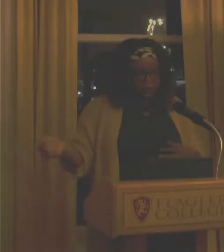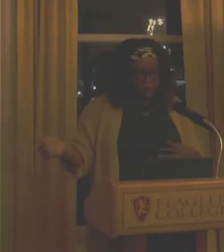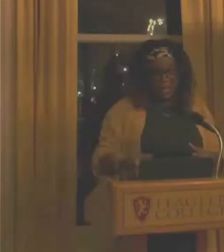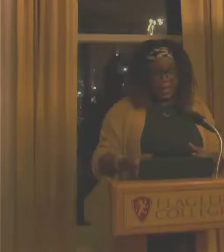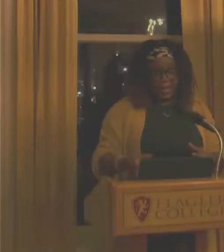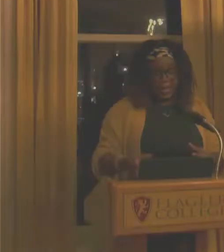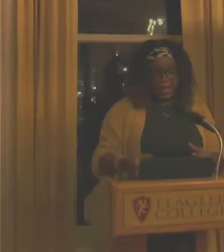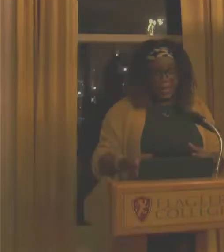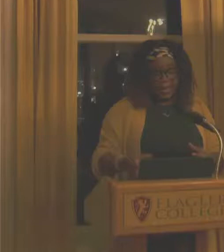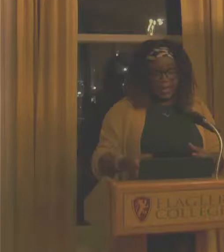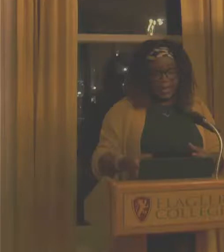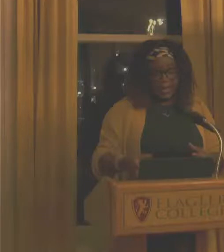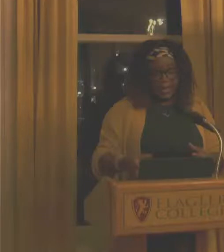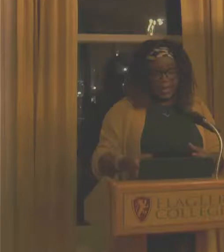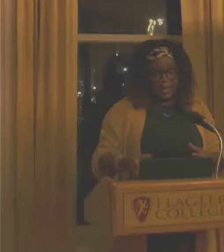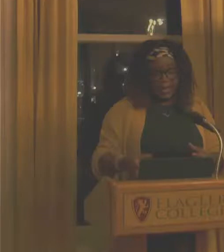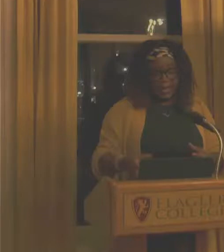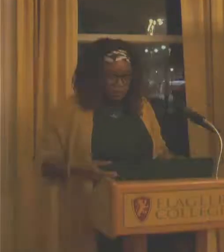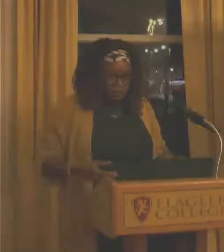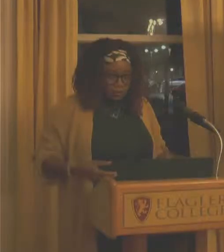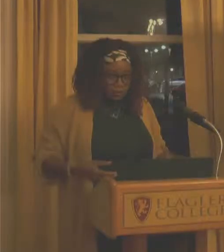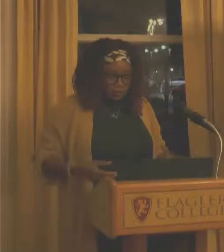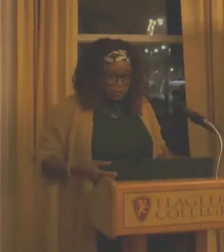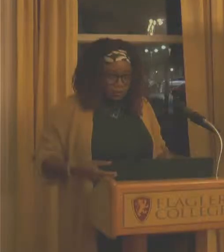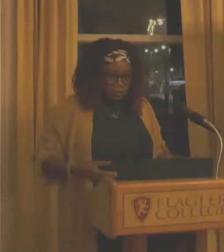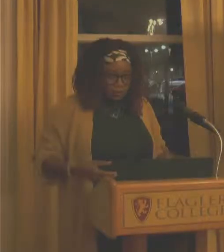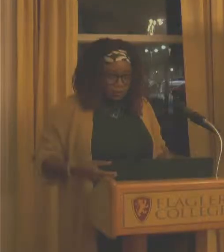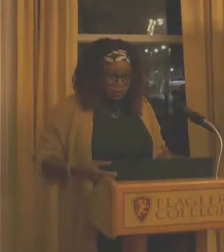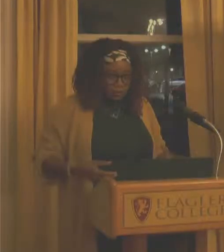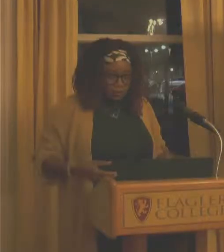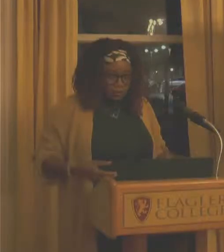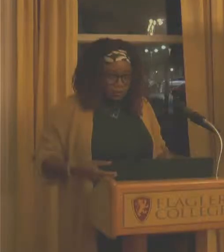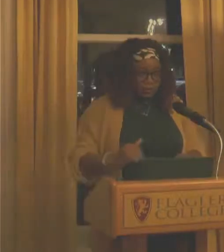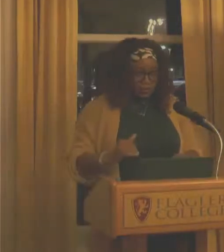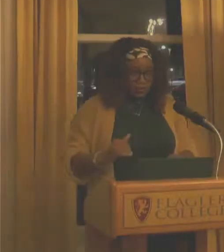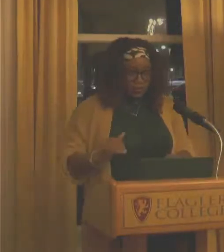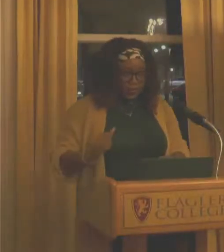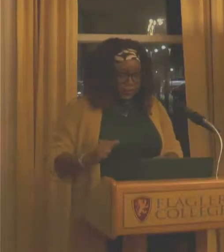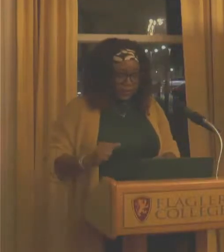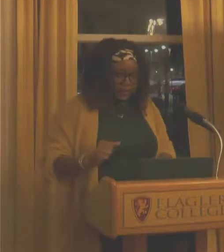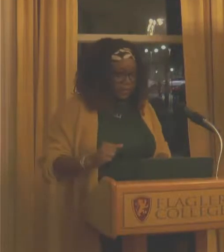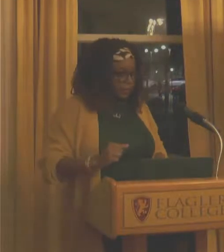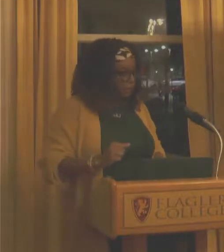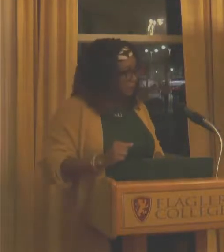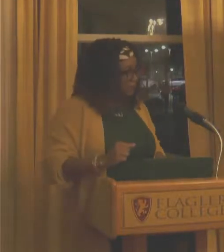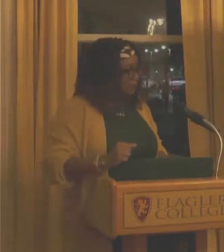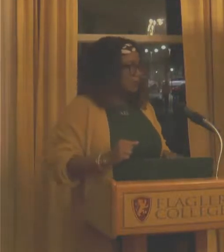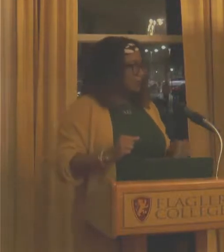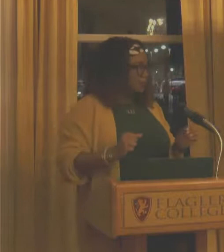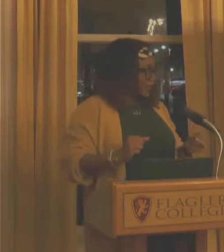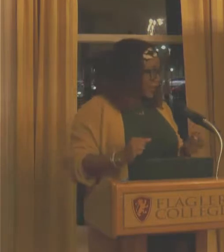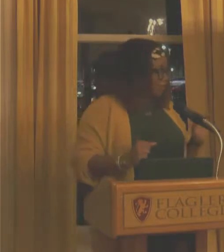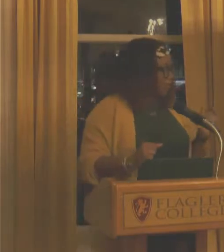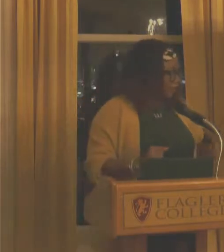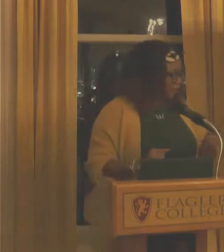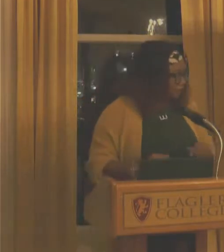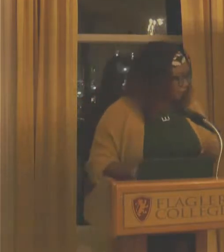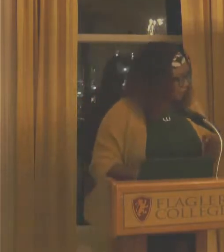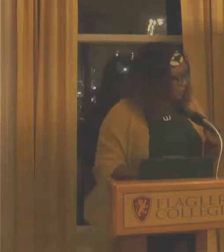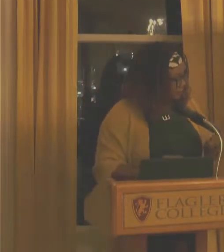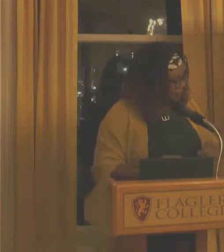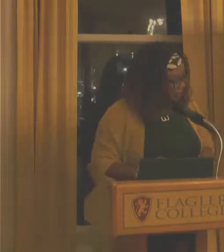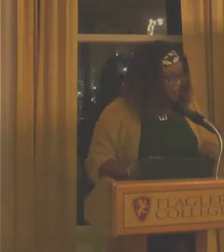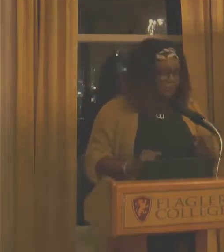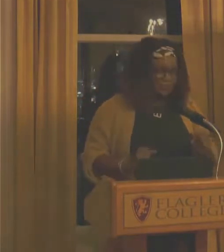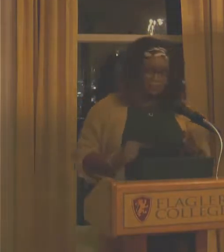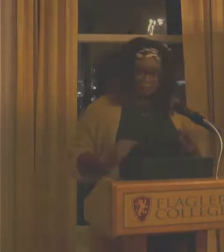each woman, they have like their own table. Um, and then up under the table, what you see are eggs, eggshells. Actual, real